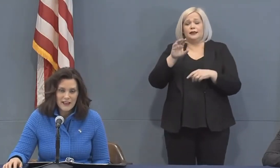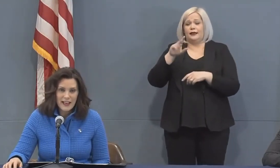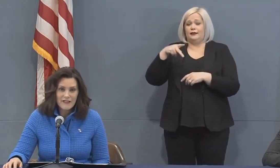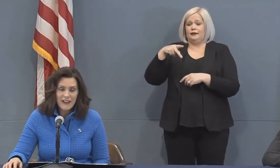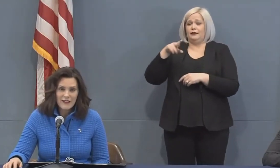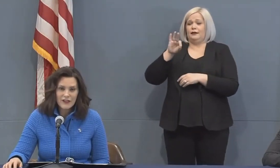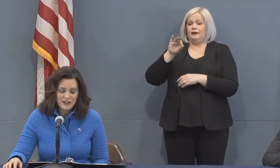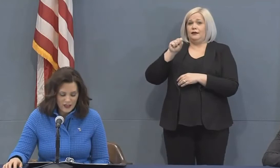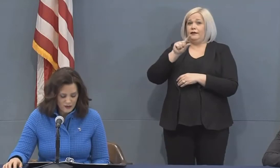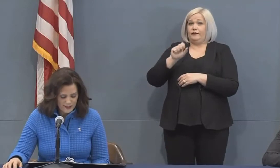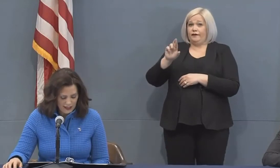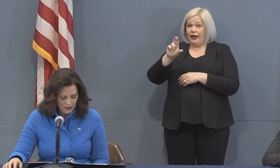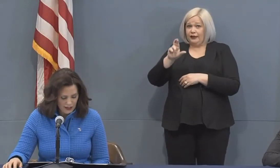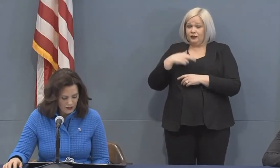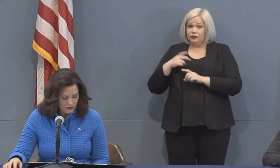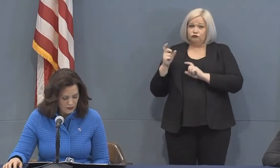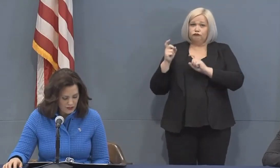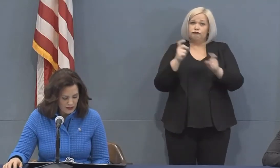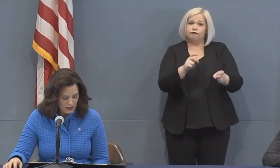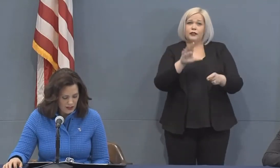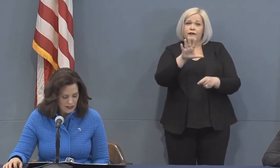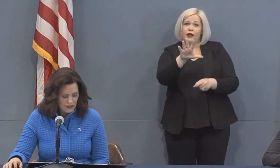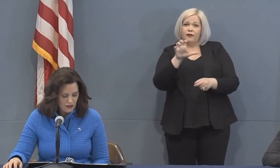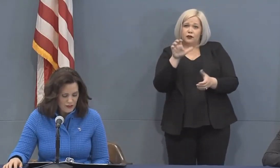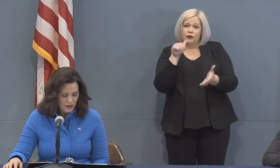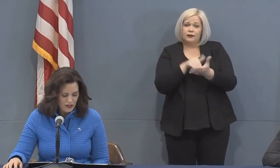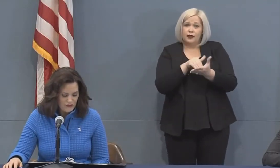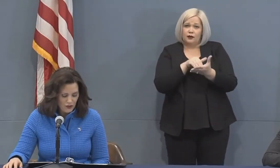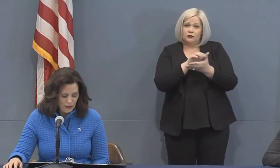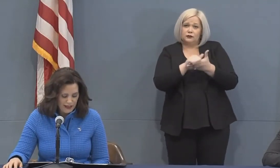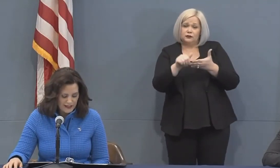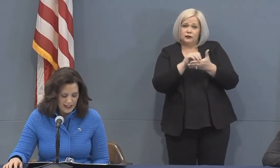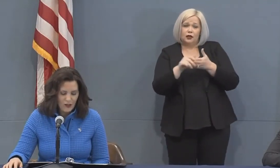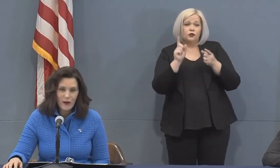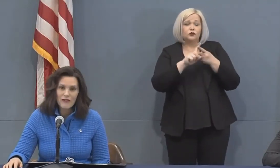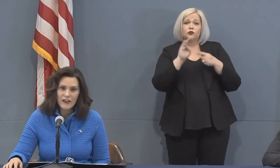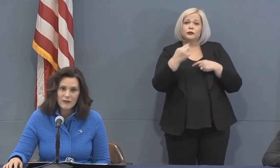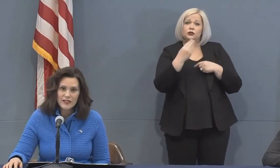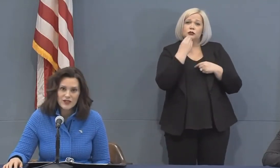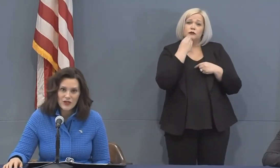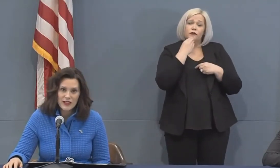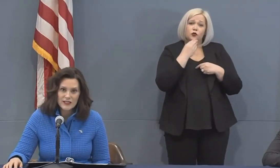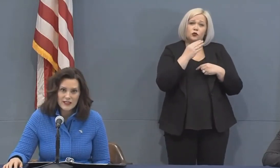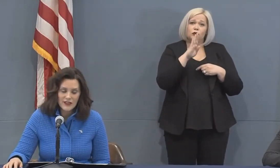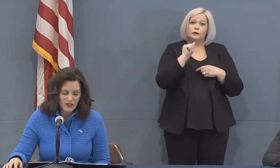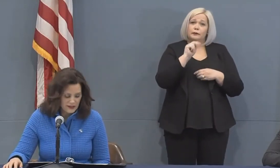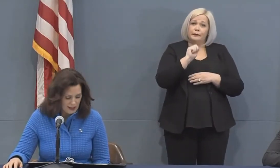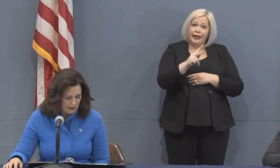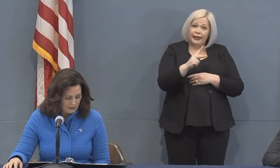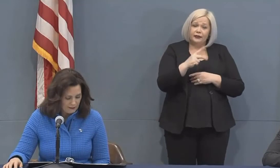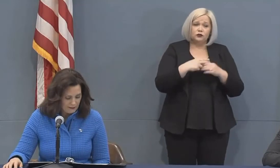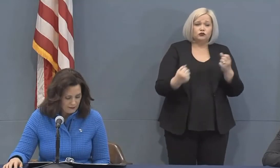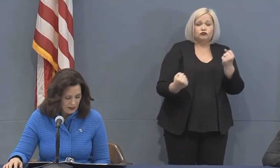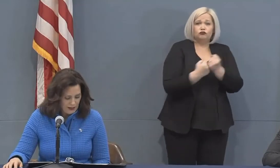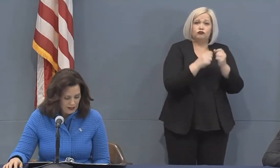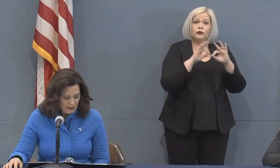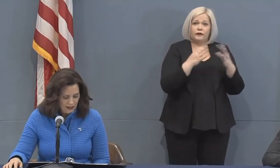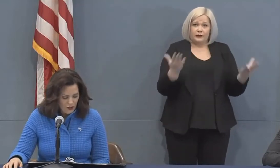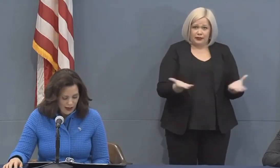has made a $500,000 contribution to the Michigan food banks to help our families during this difficult time.